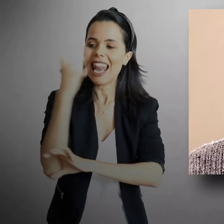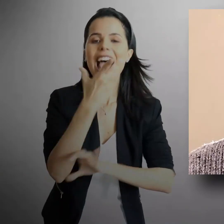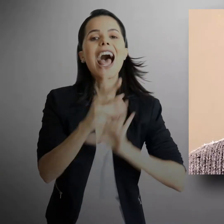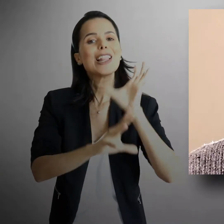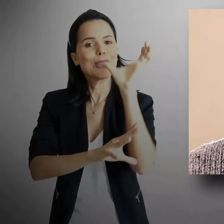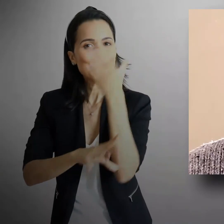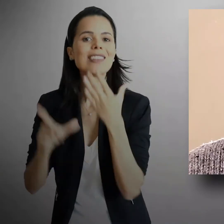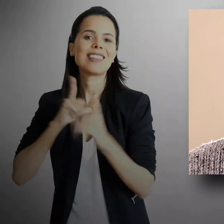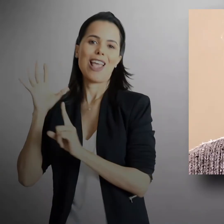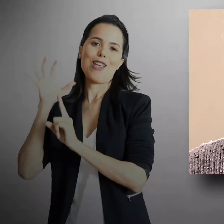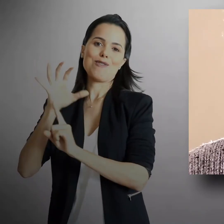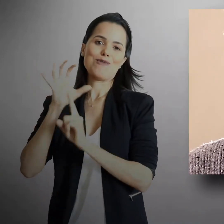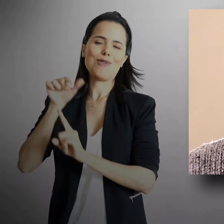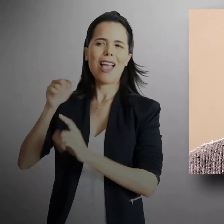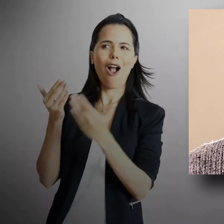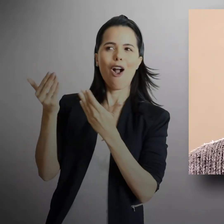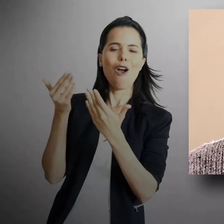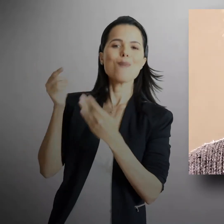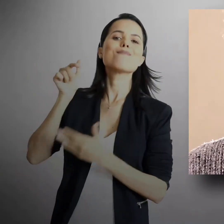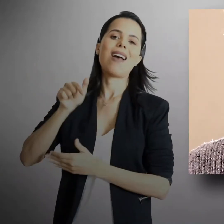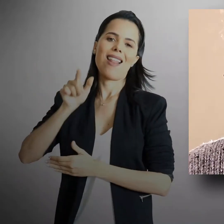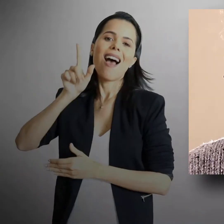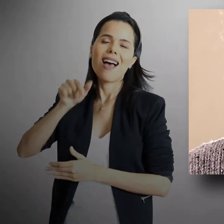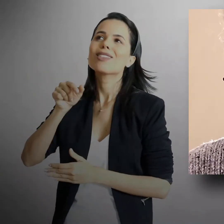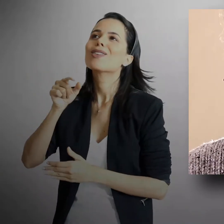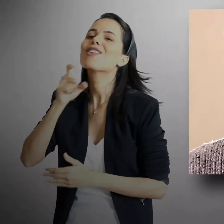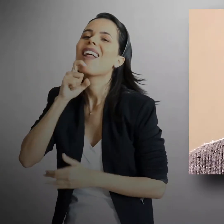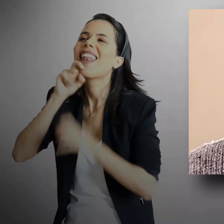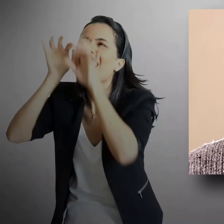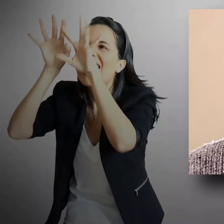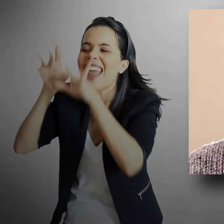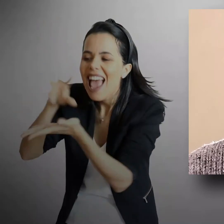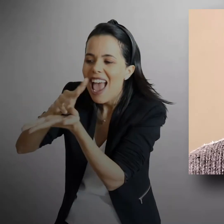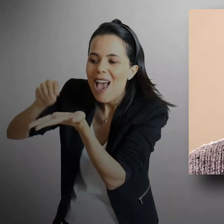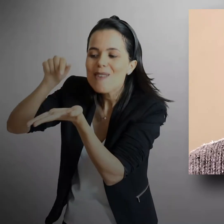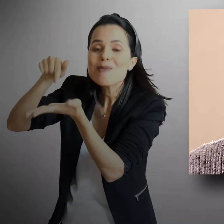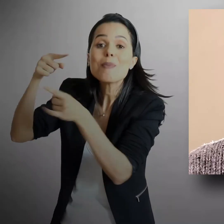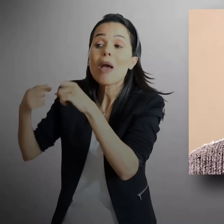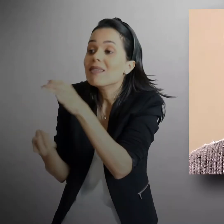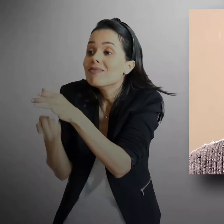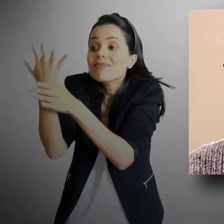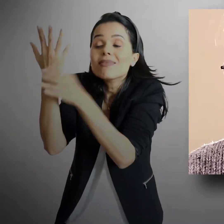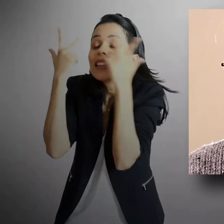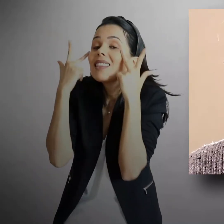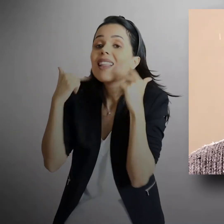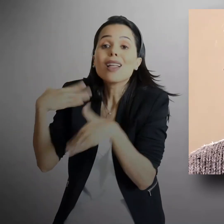a computational system which probably has something like the properties of a